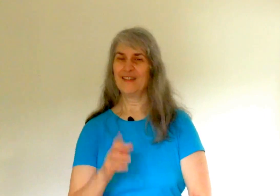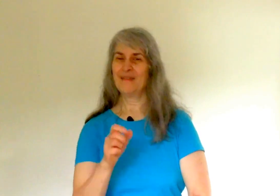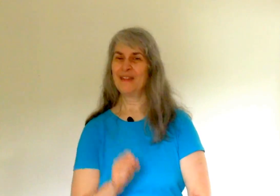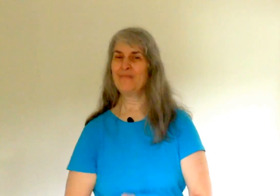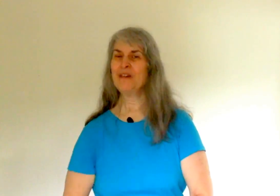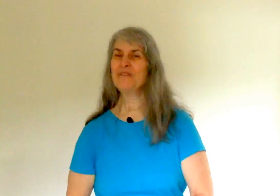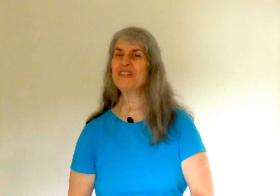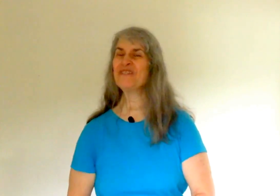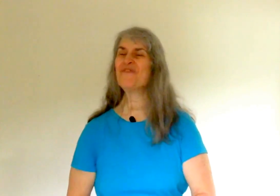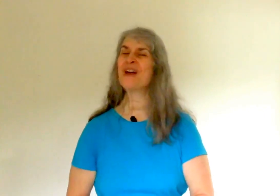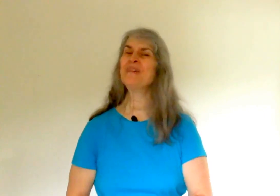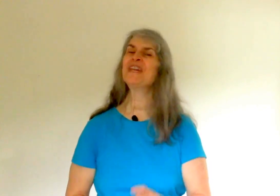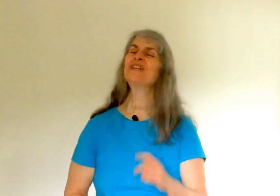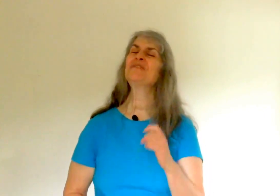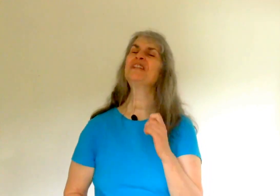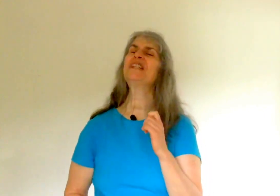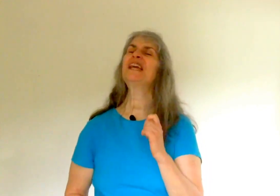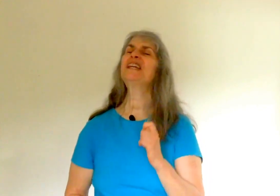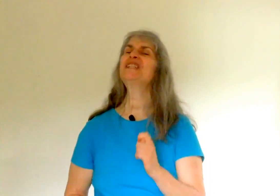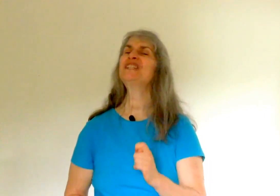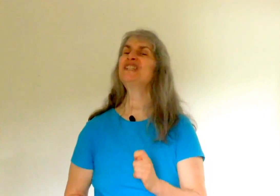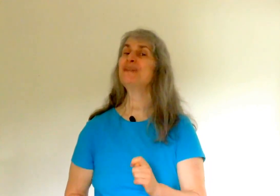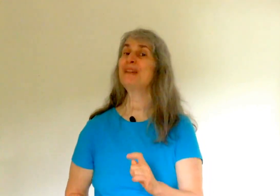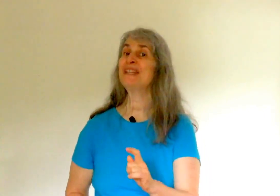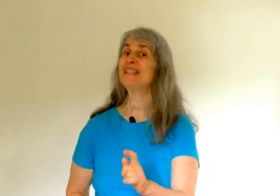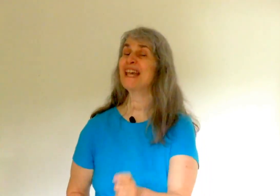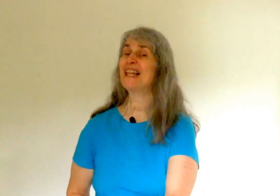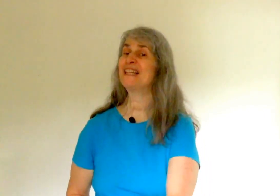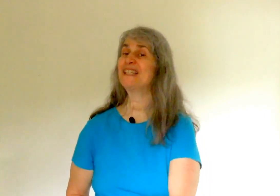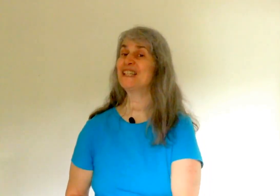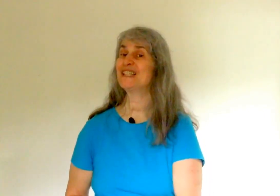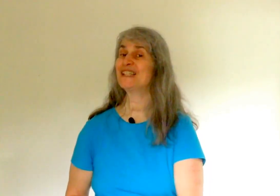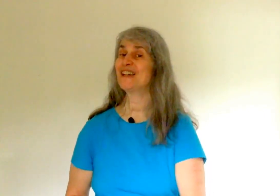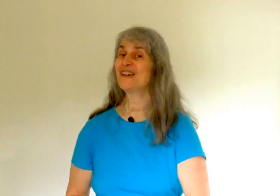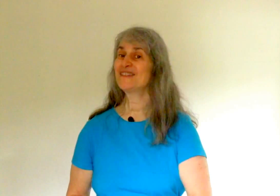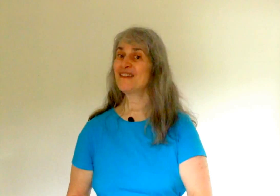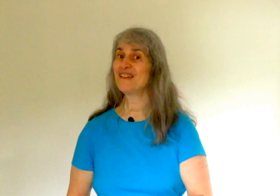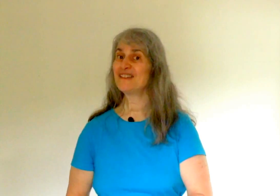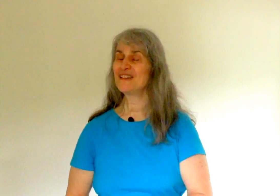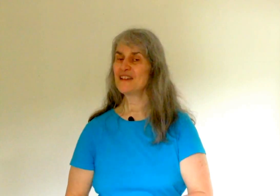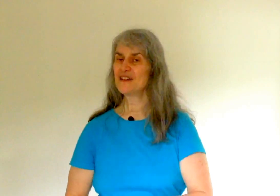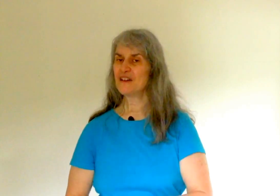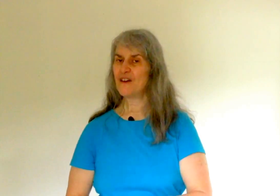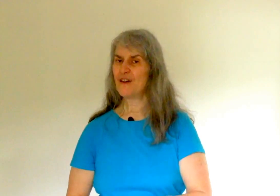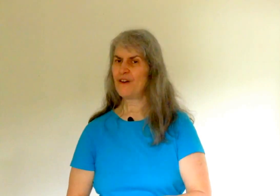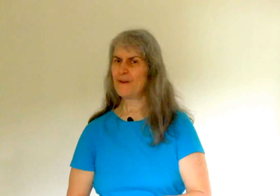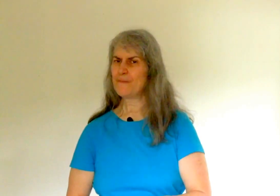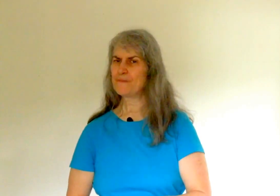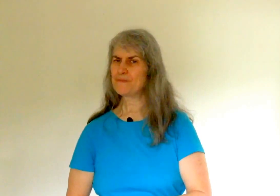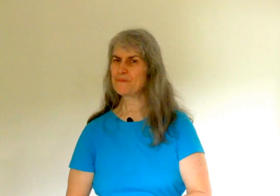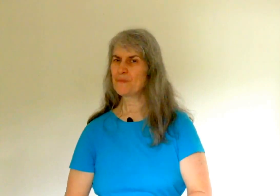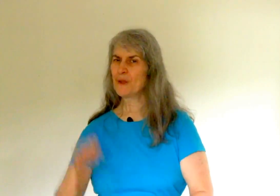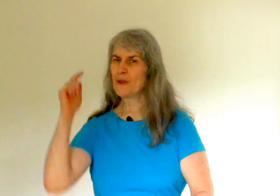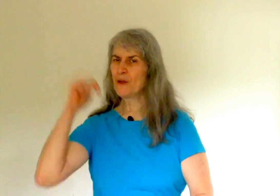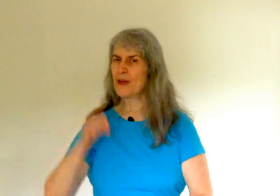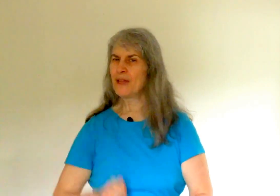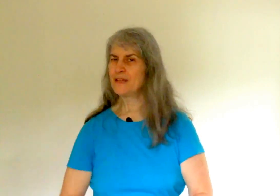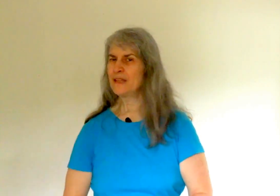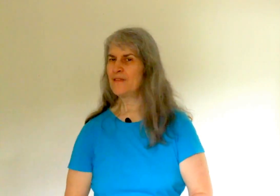I'm the only one you can find me at your relationshipintelligence.com. Go ahead and leave